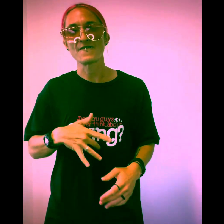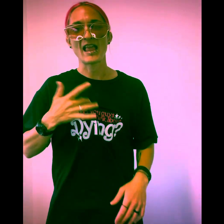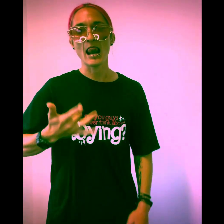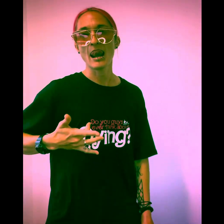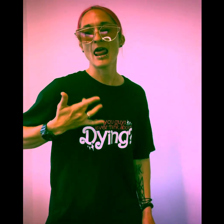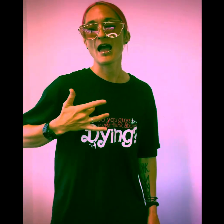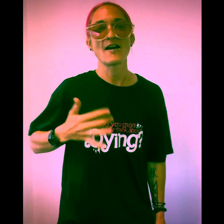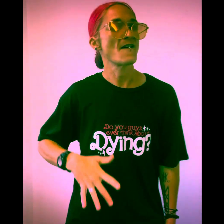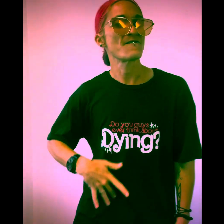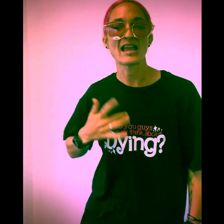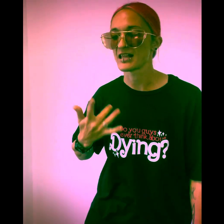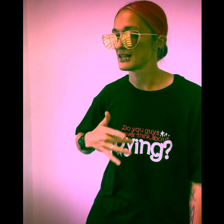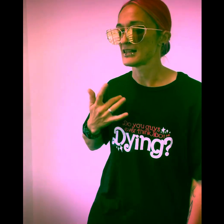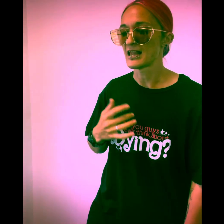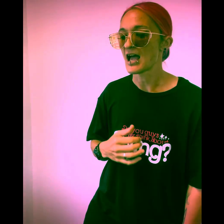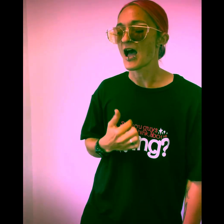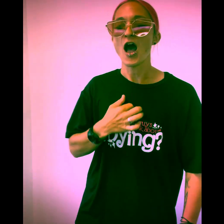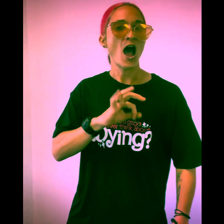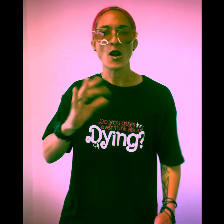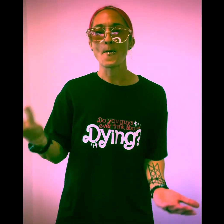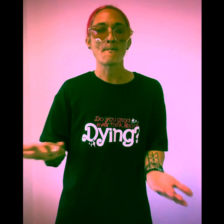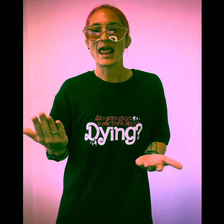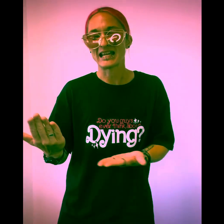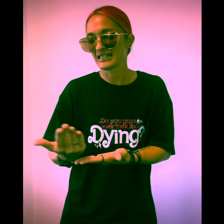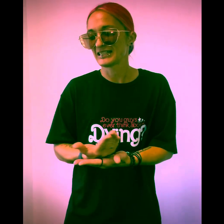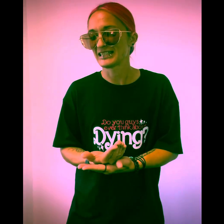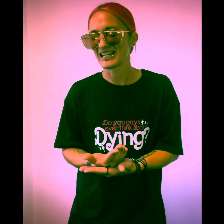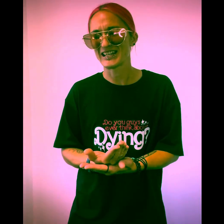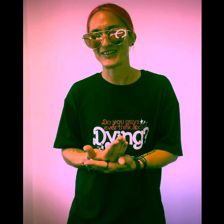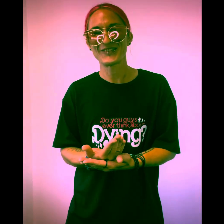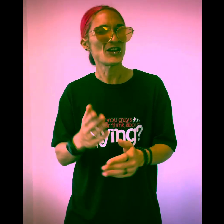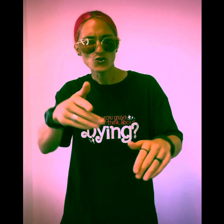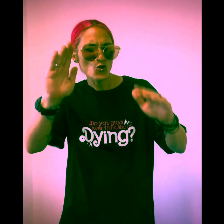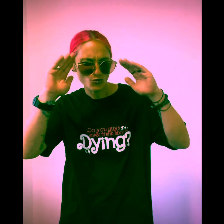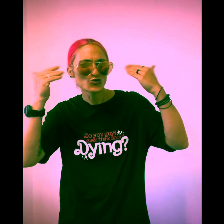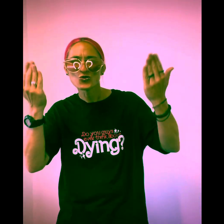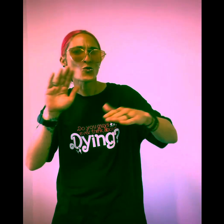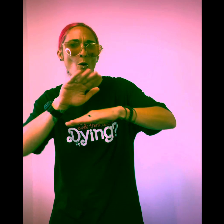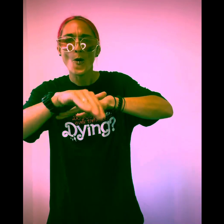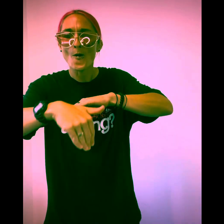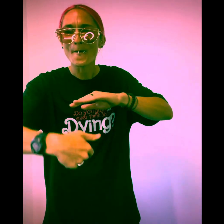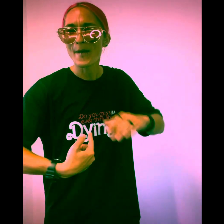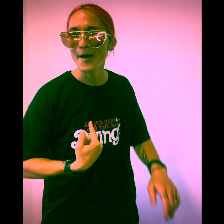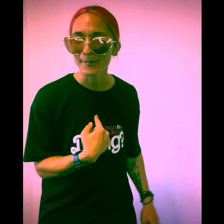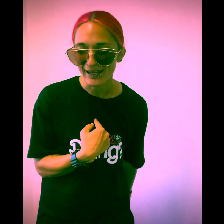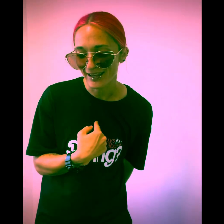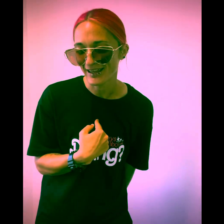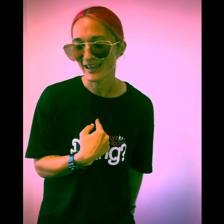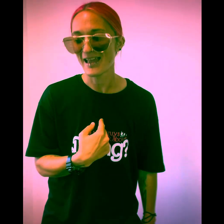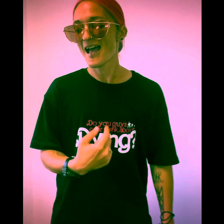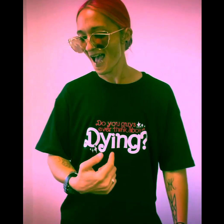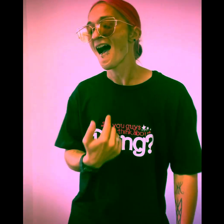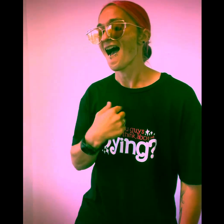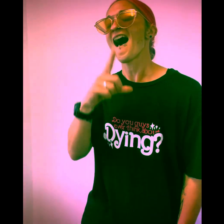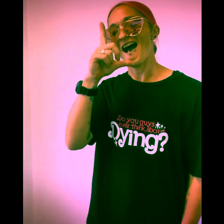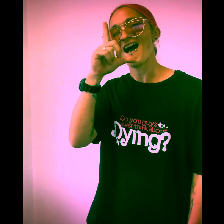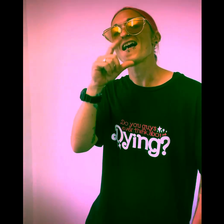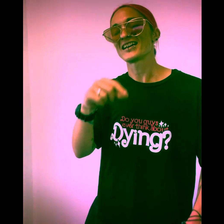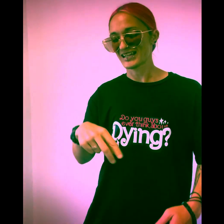don't play the same Don't you know about me I could